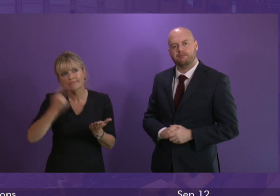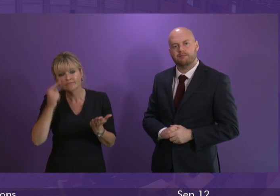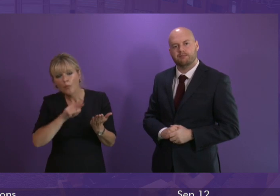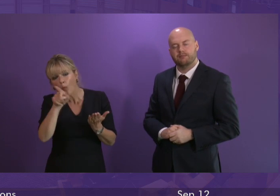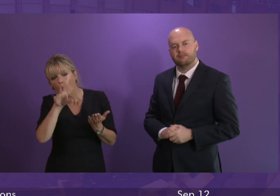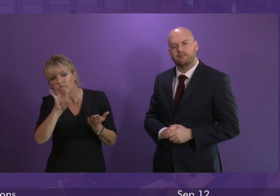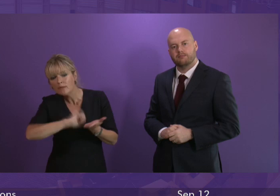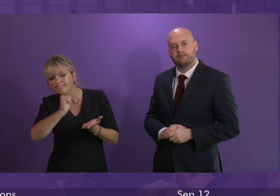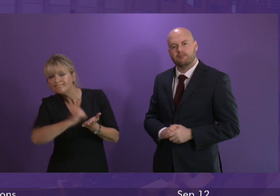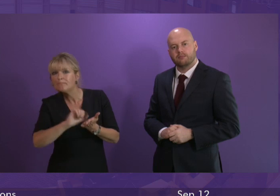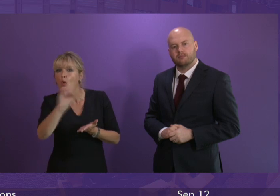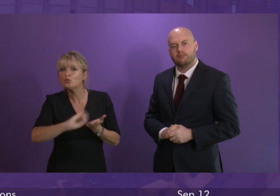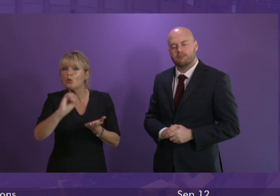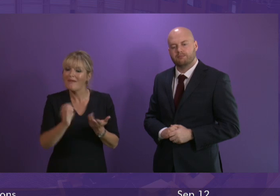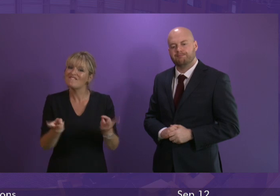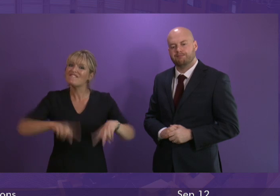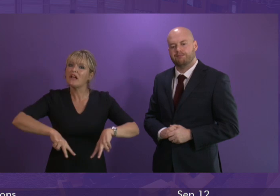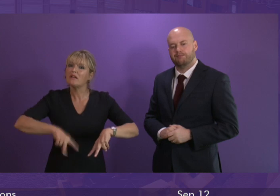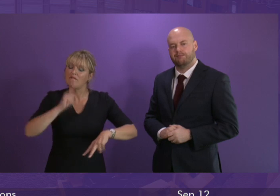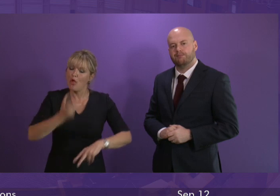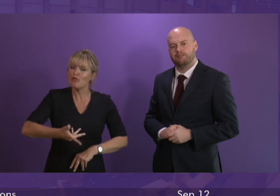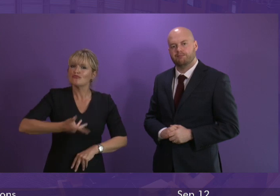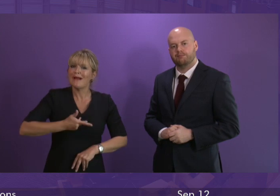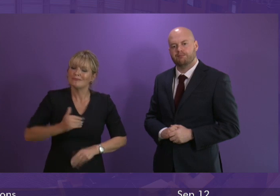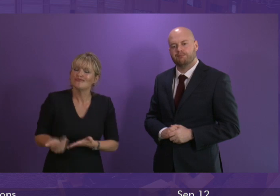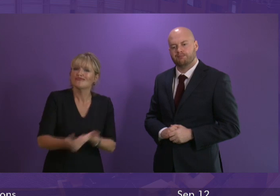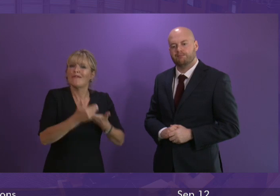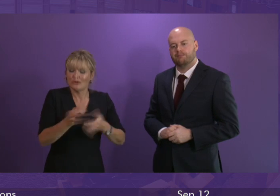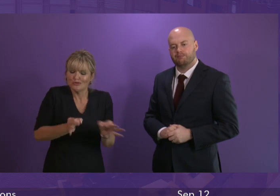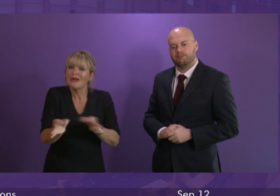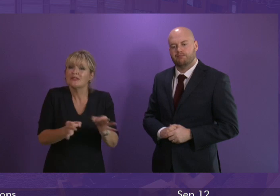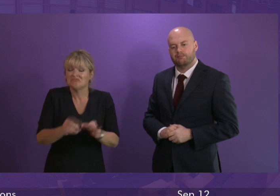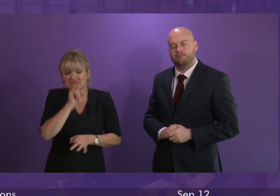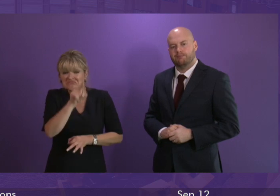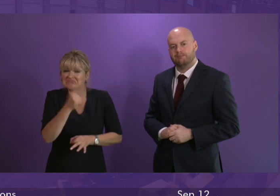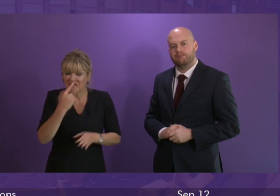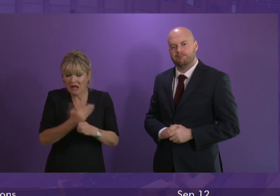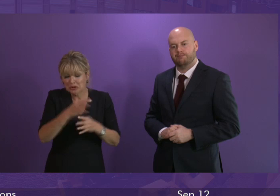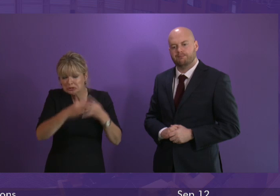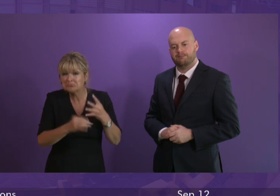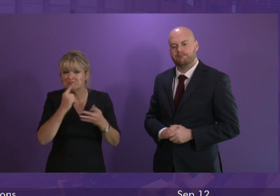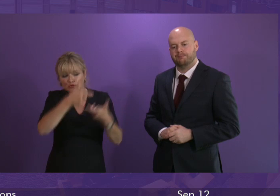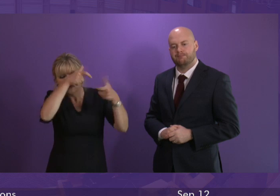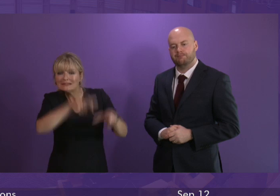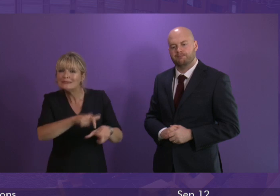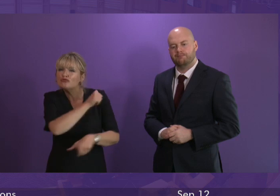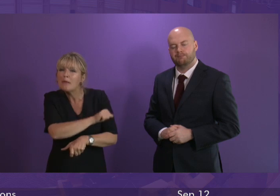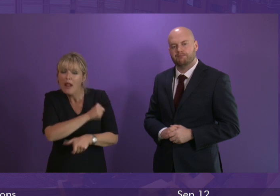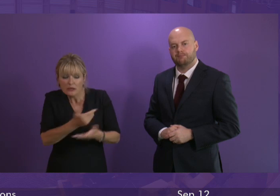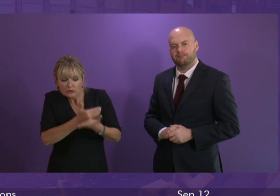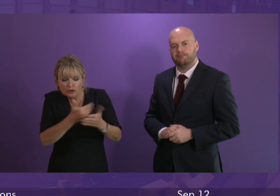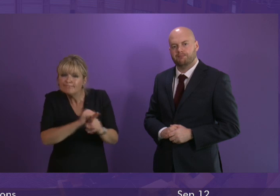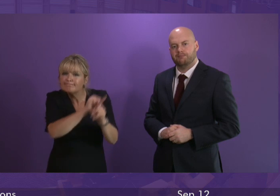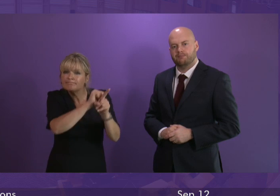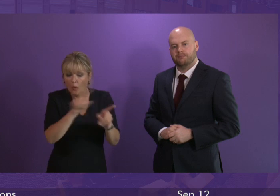October for the rights respect and recovery strategy this will include actions on residential rehabilitation and support the development